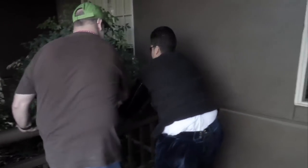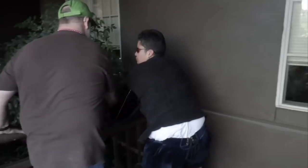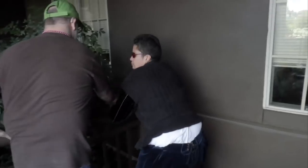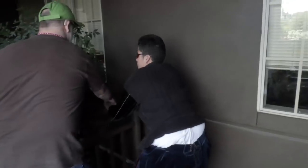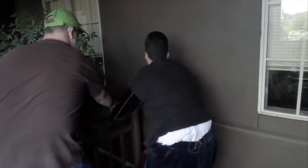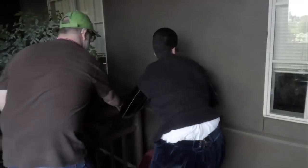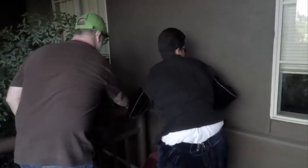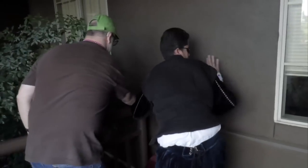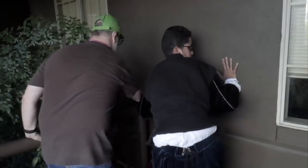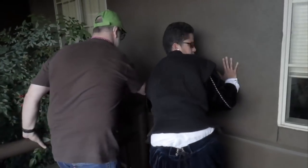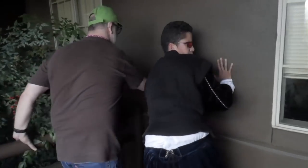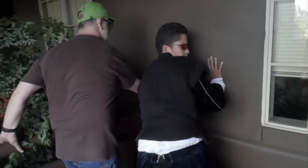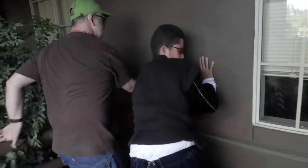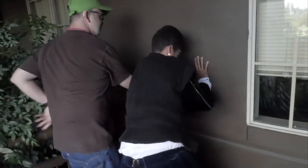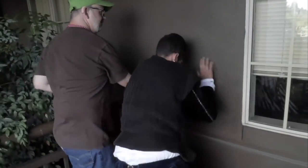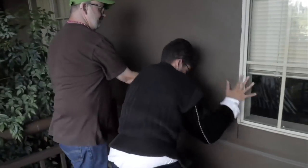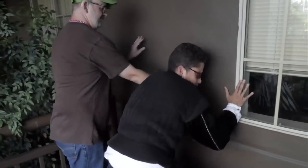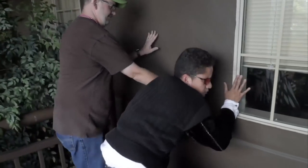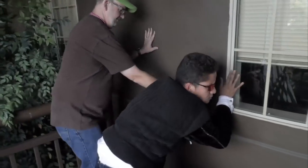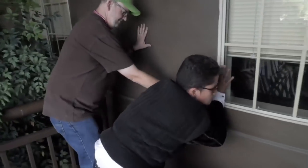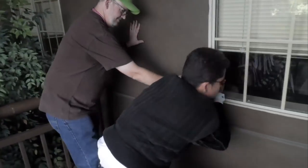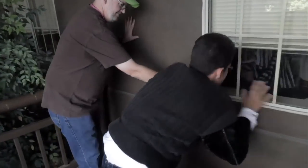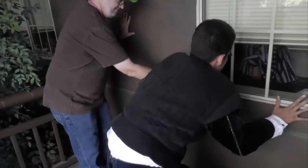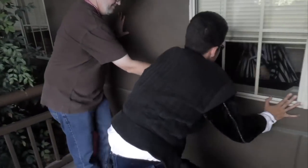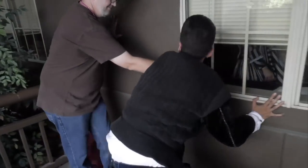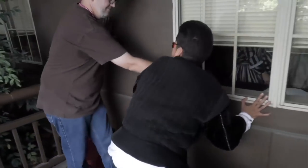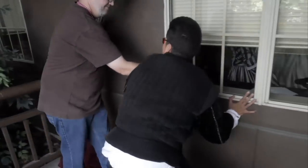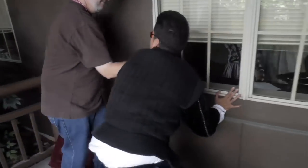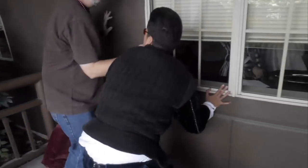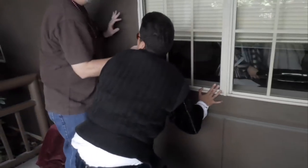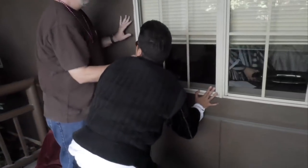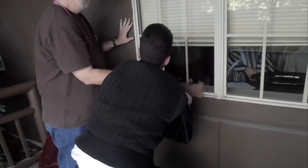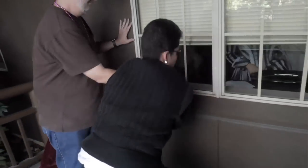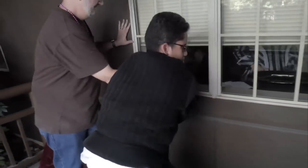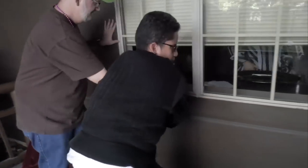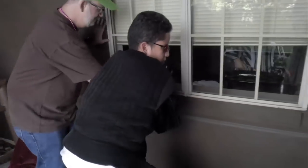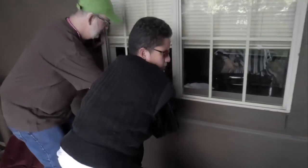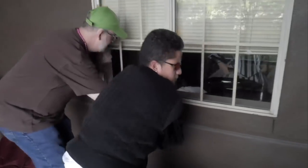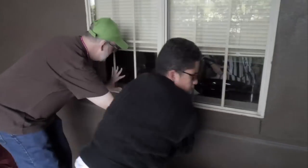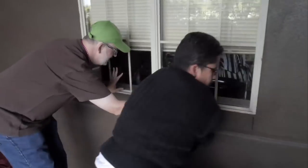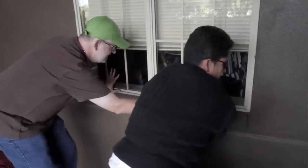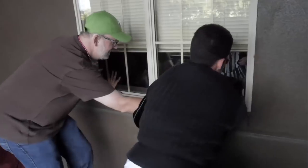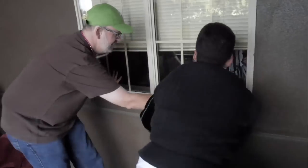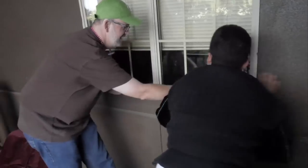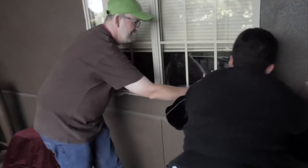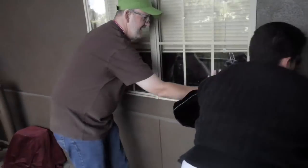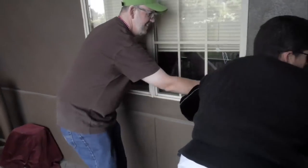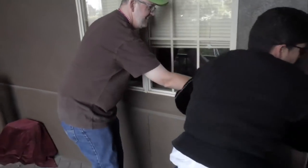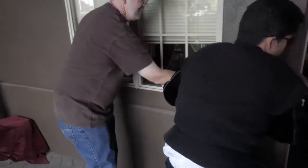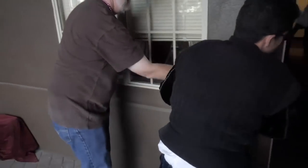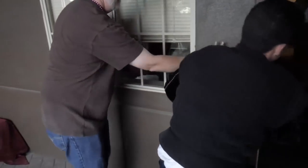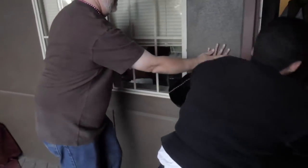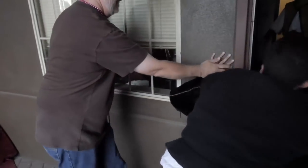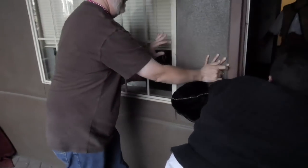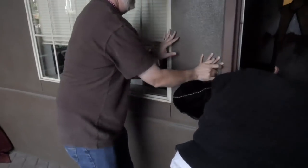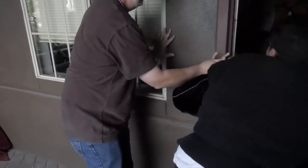After making plans to elope, Romeo leaves Juliet. On his way out of the Capulet house, he meets